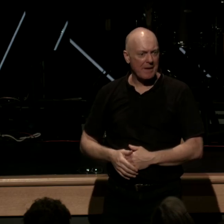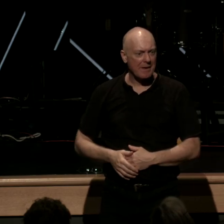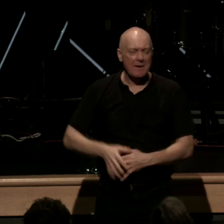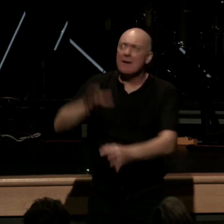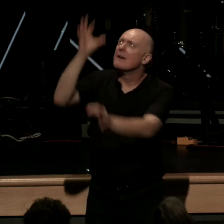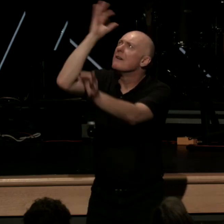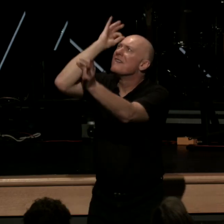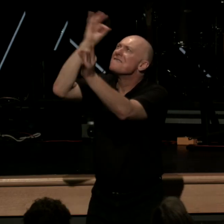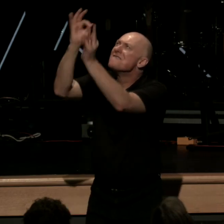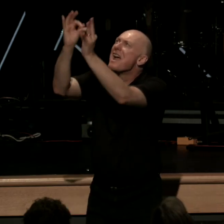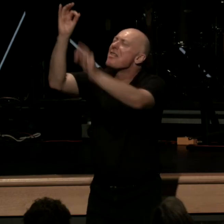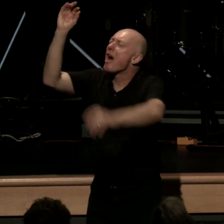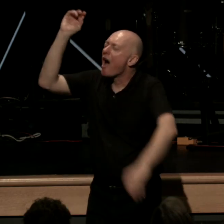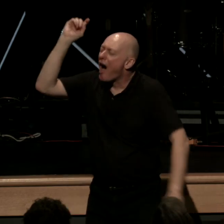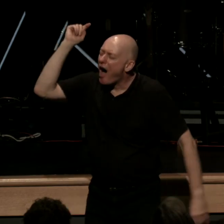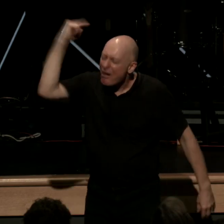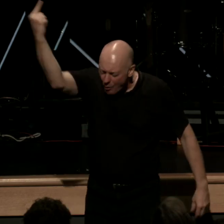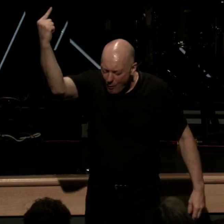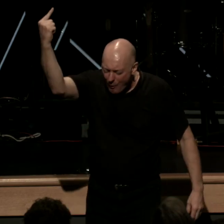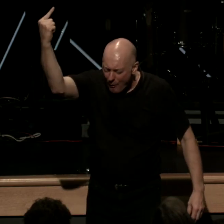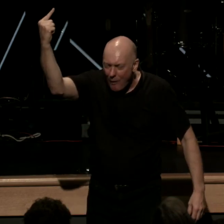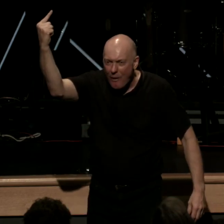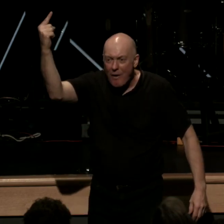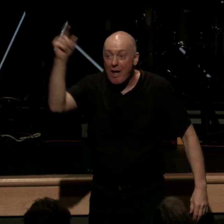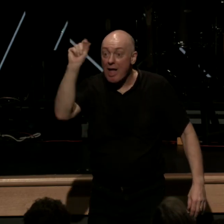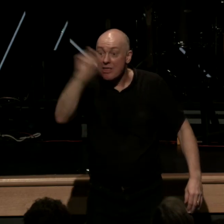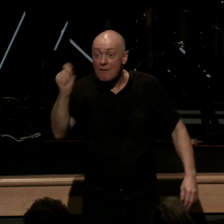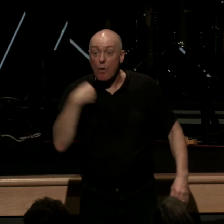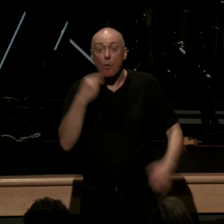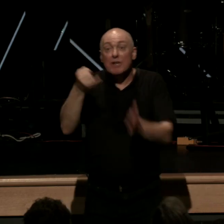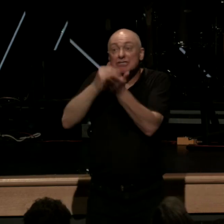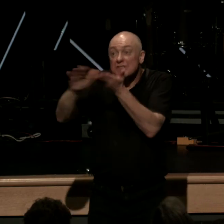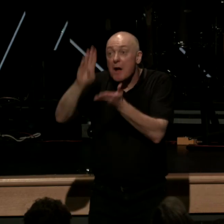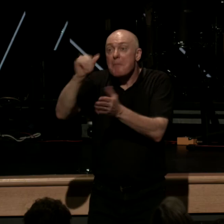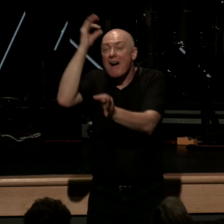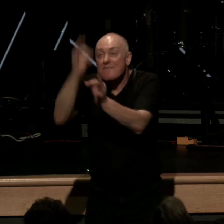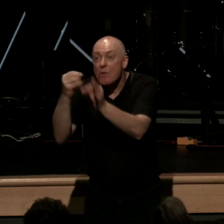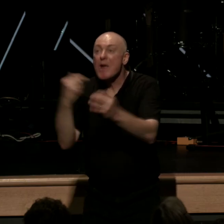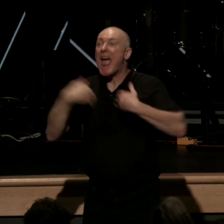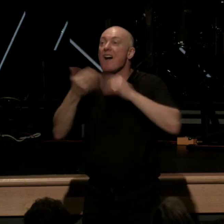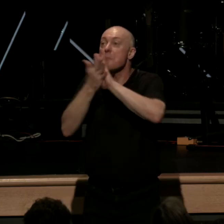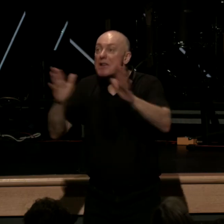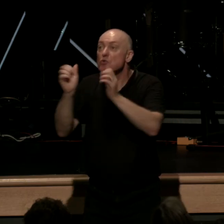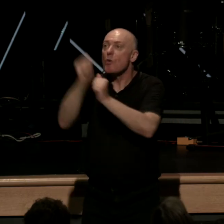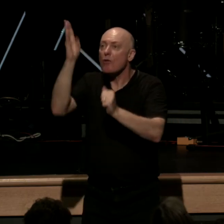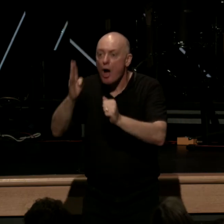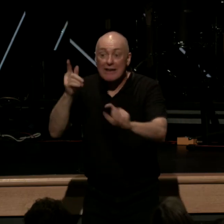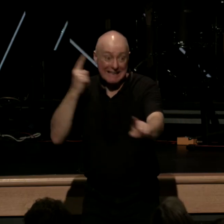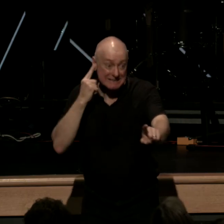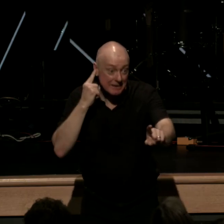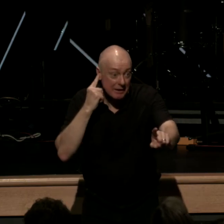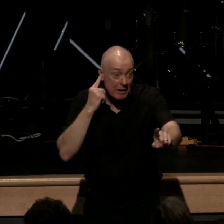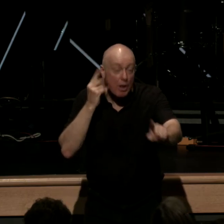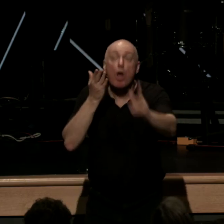solo fide therefore since we've been justified by faith we have peace with god listen through our lord jesus christ